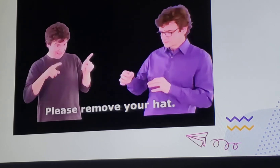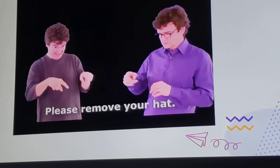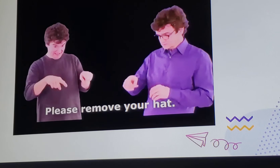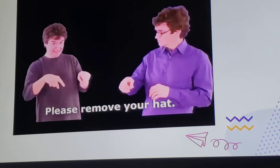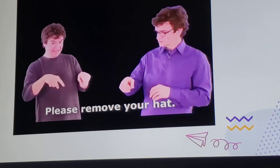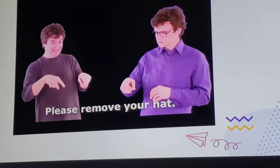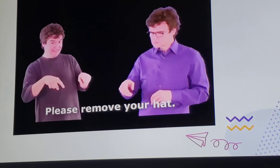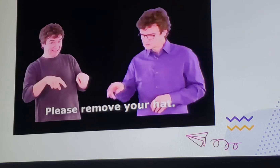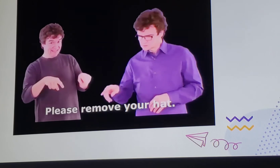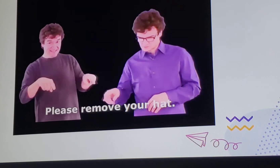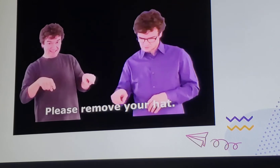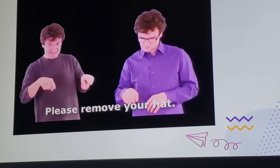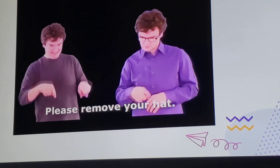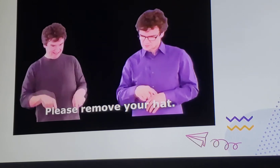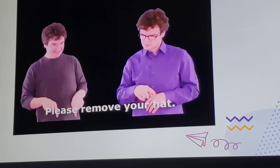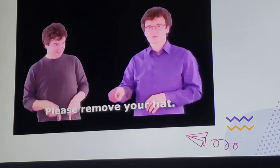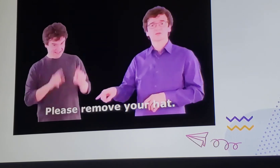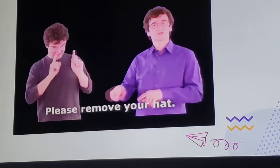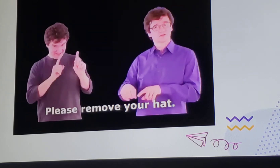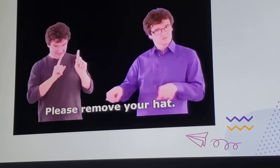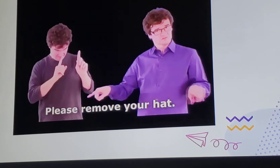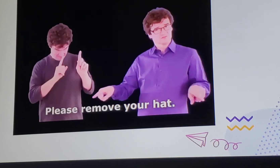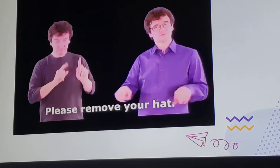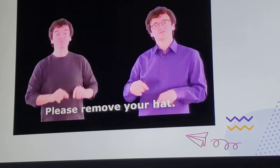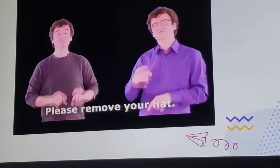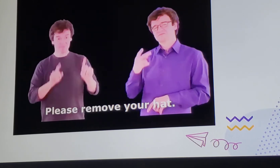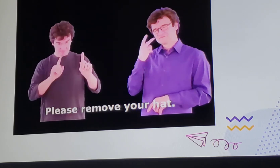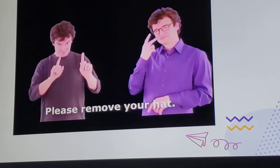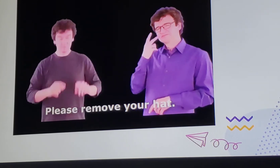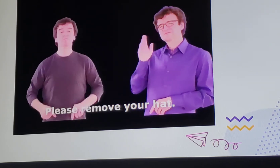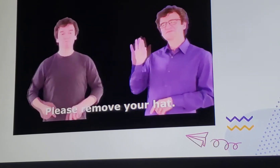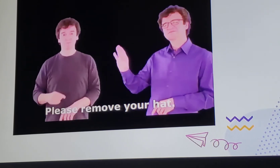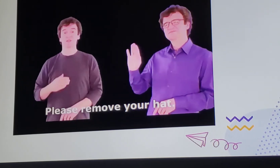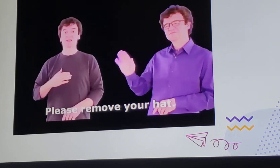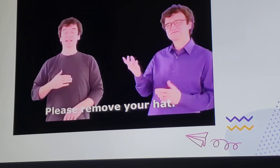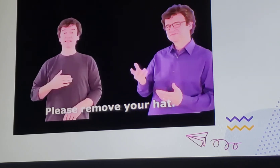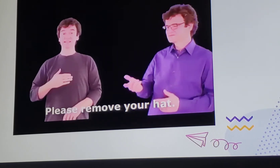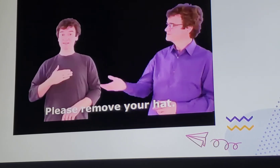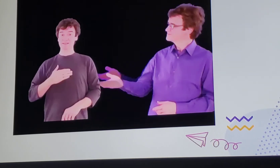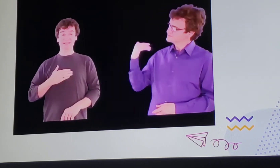sentence. And the sentence is, you can remove your hat. So here's Signed Exact English.